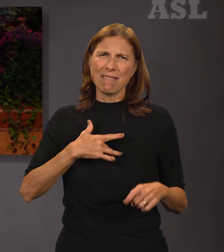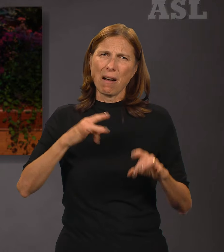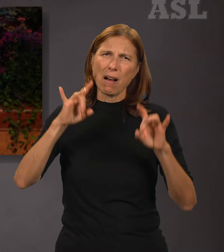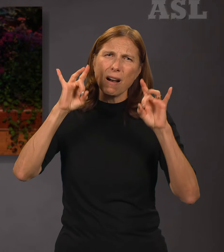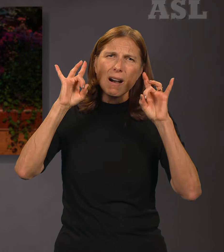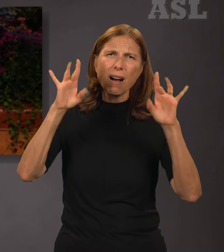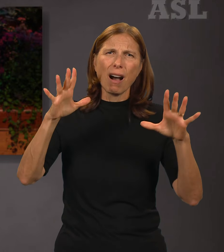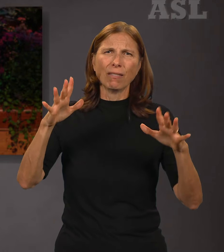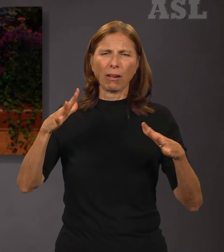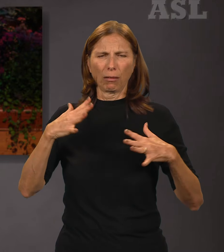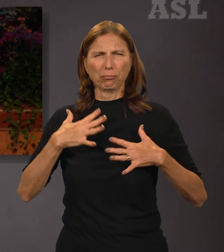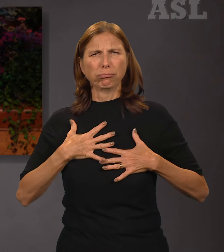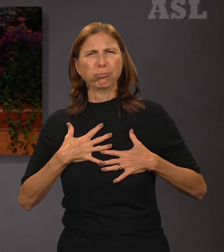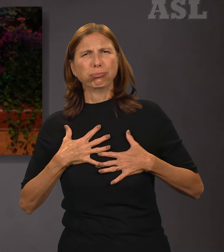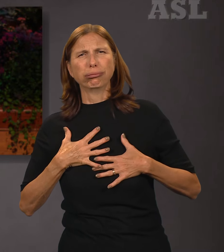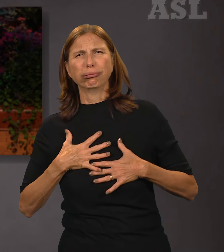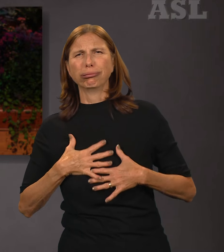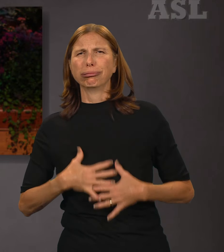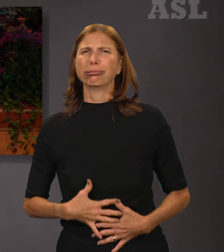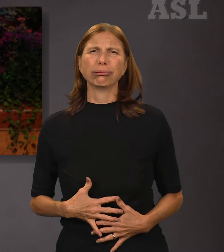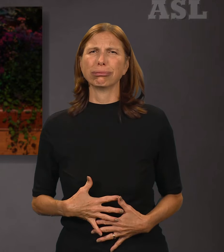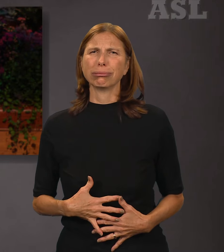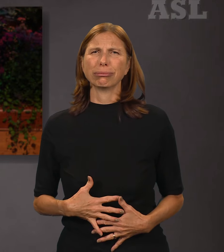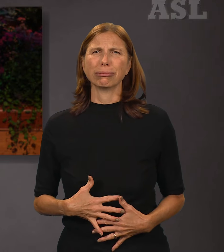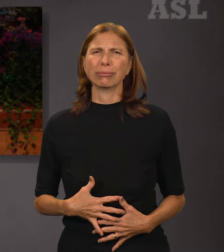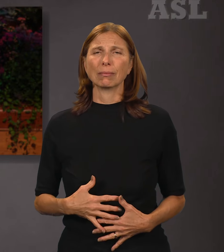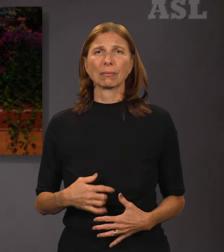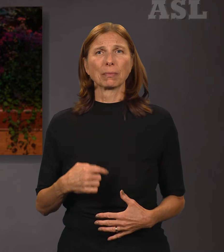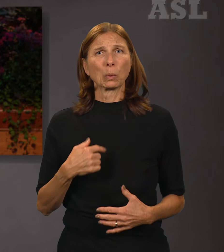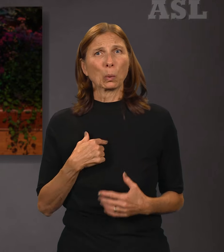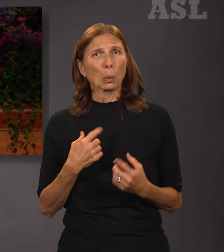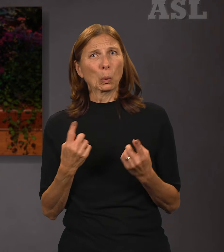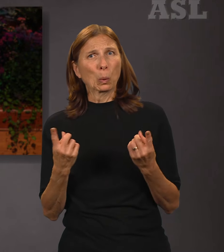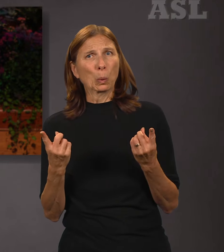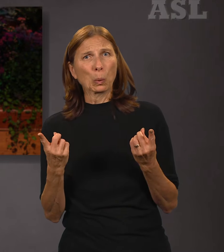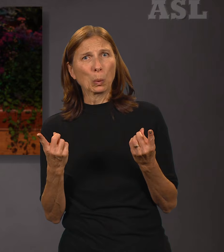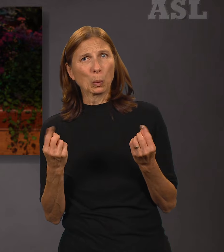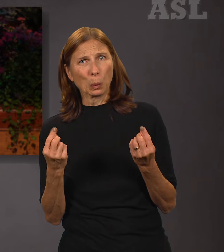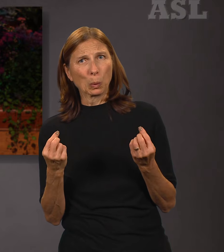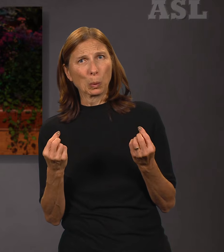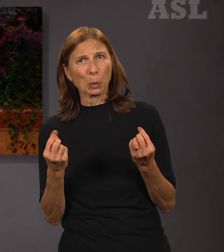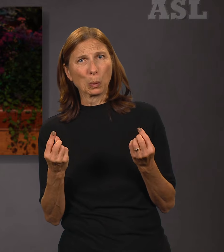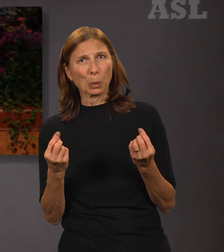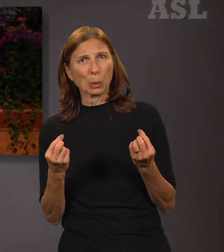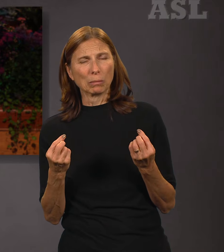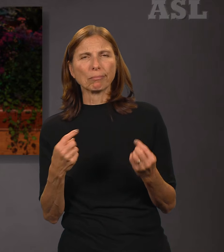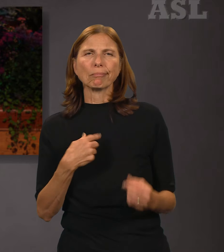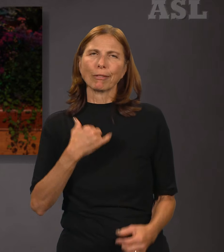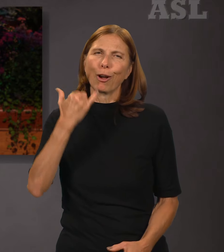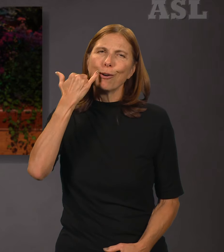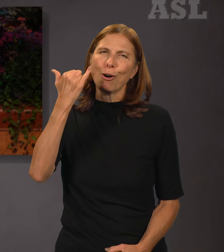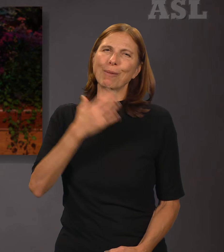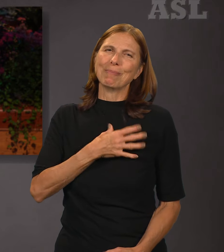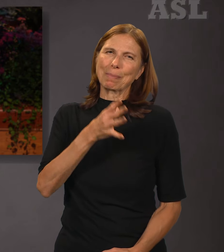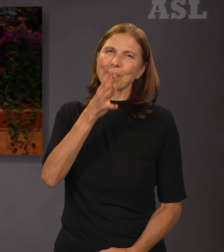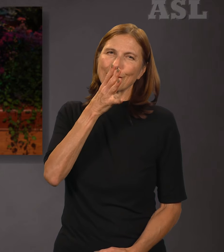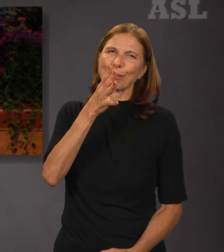and in despair, I did what anyone would typically do in a situation like this. I called my mother.